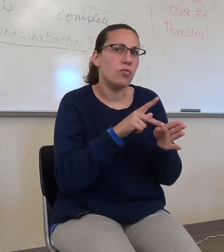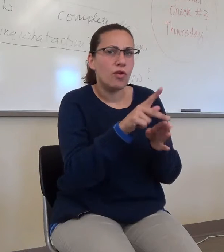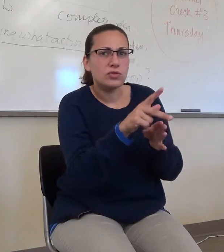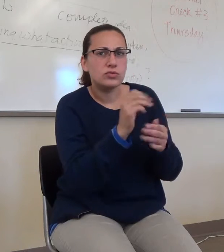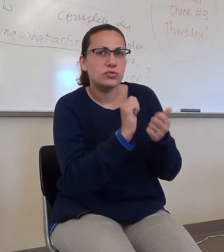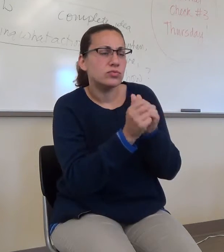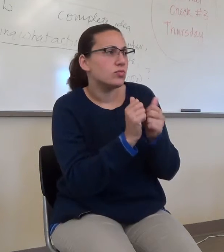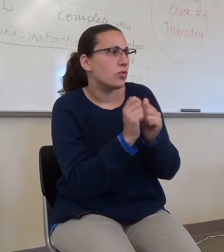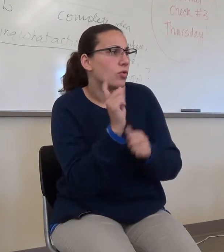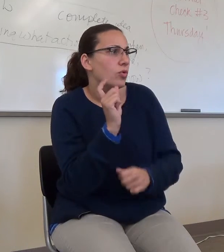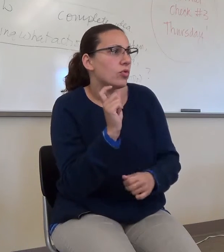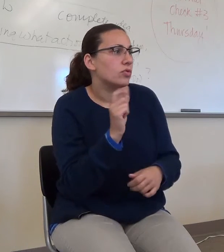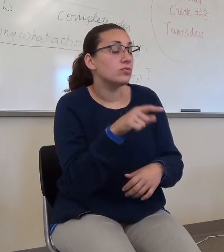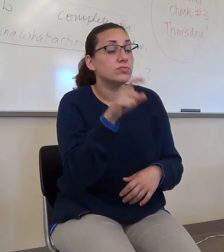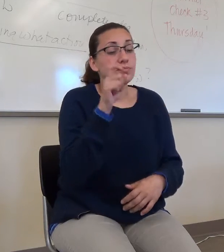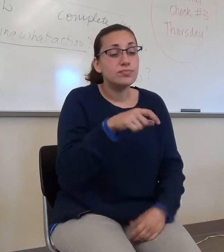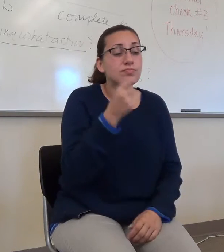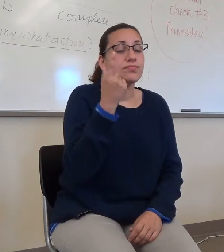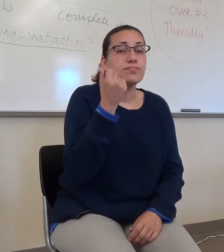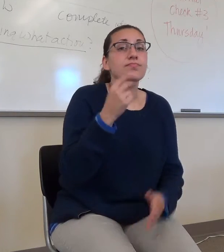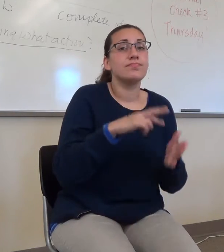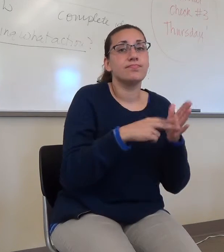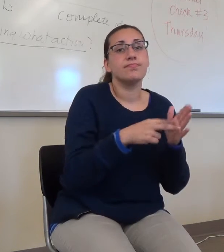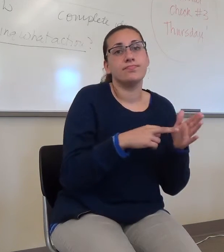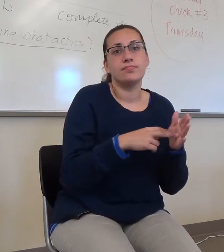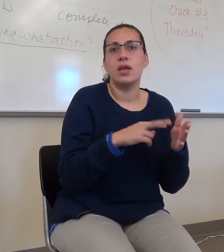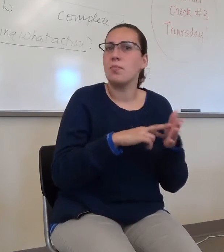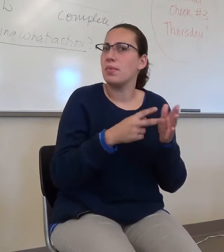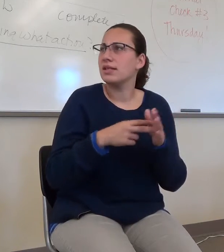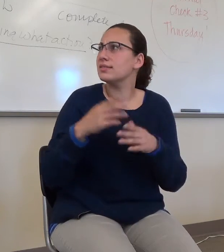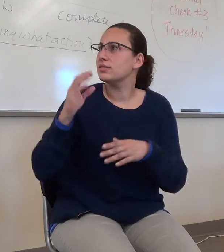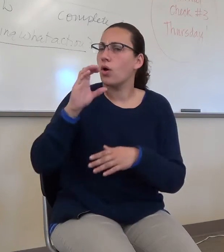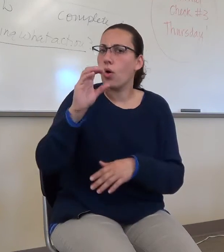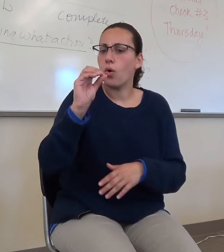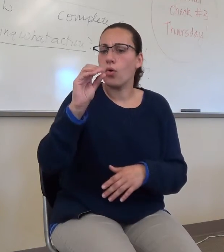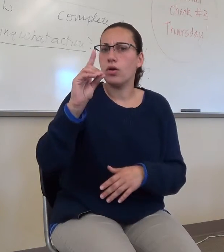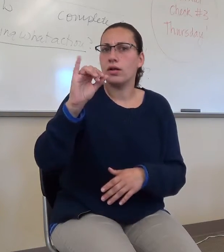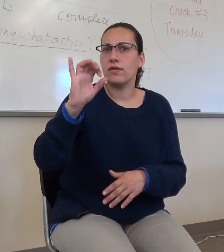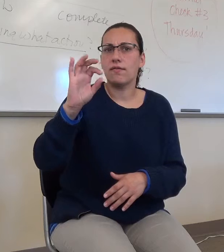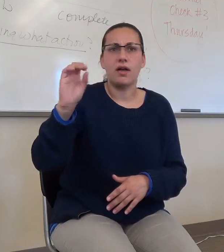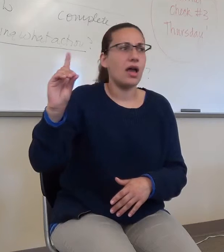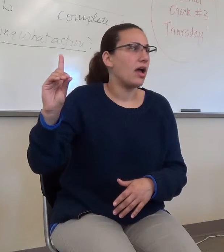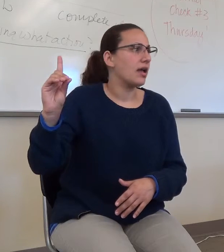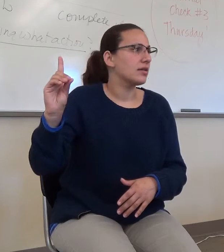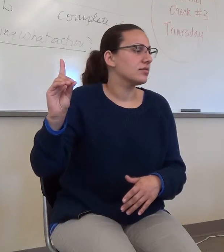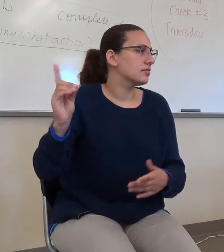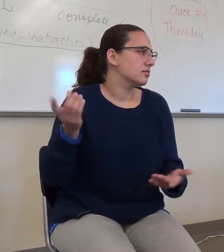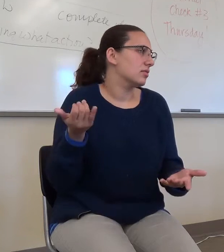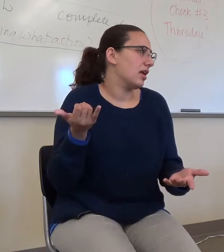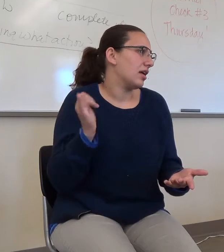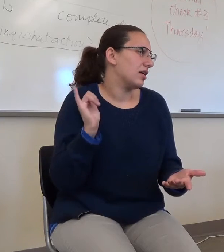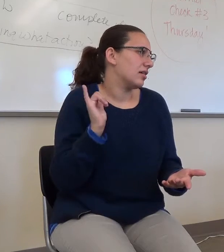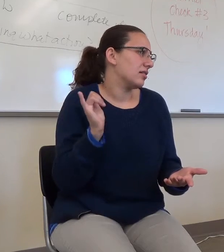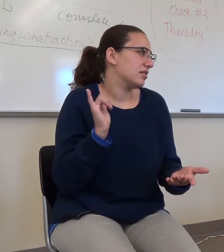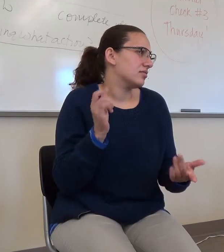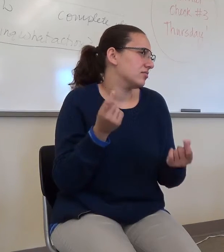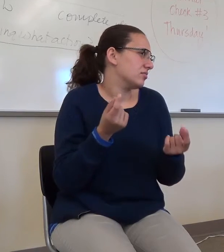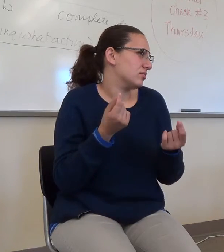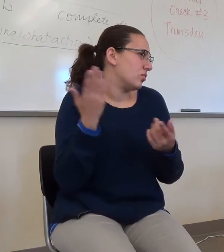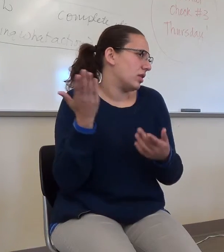So, you're going to have to understand what this means. What does it mean? They codified it. Okay. What is this sentence doing in here? What is